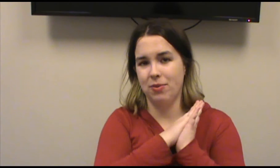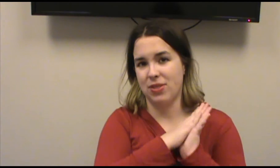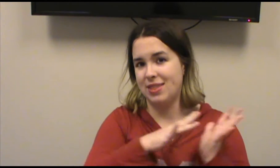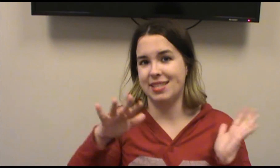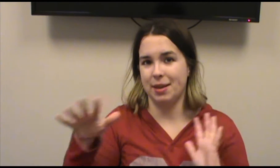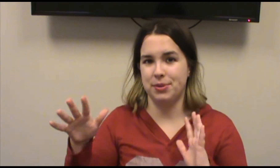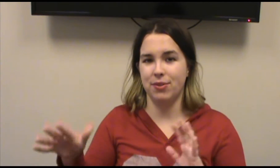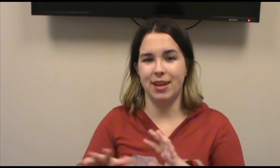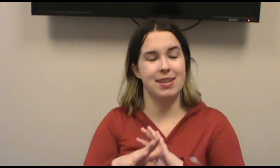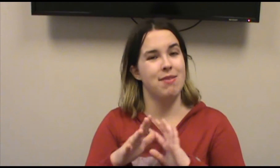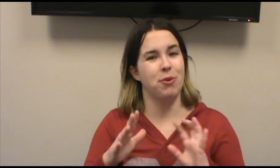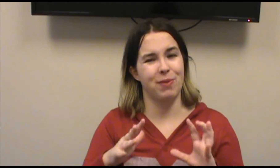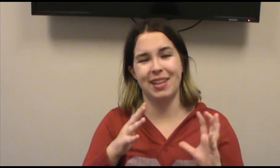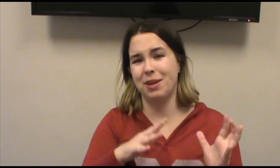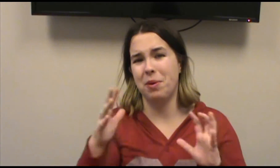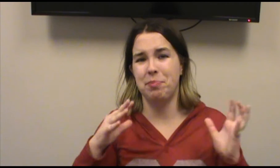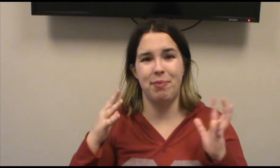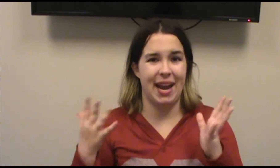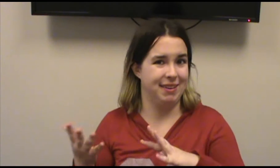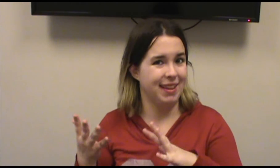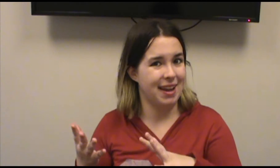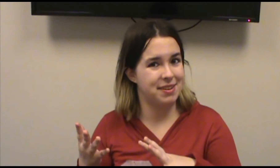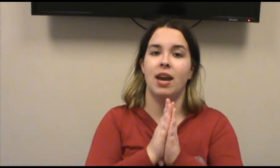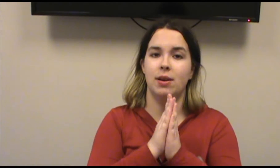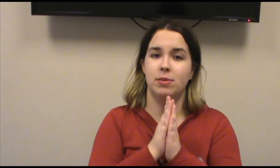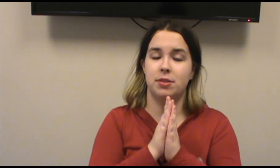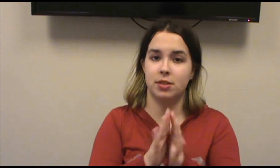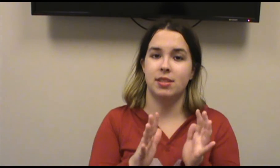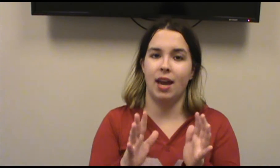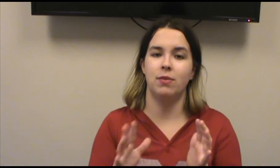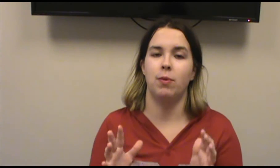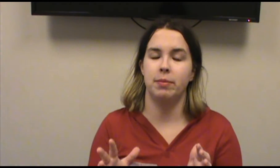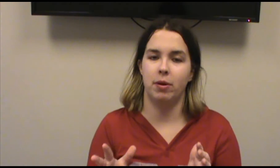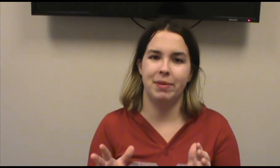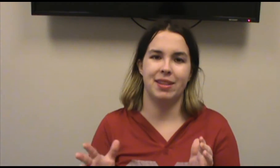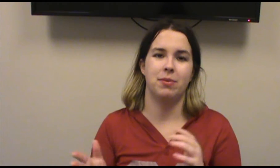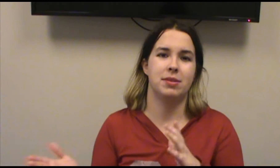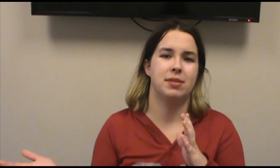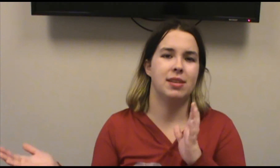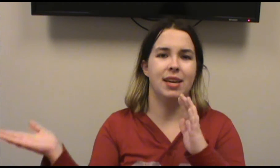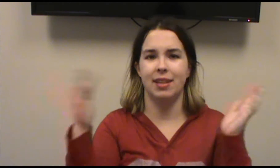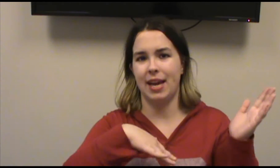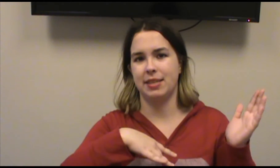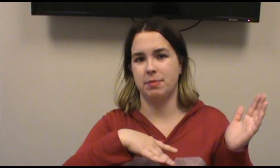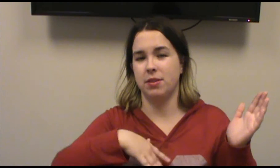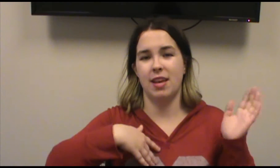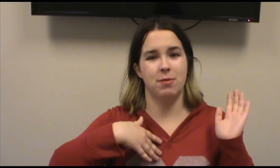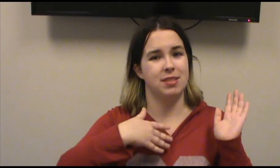with this episode they never really went back to that. It was just kind of one moment that was in the last episode that was